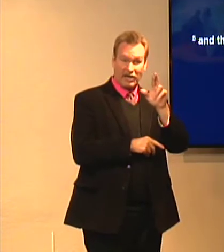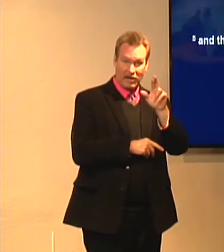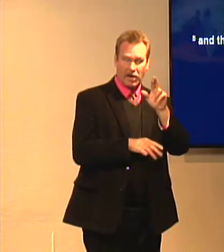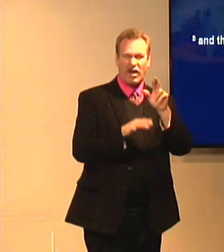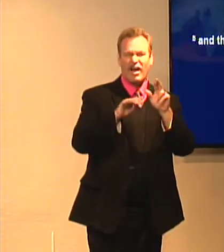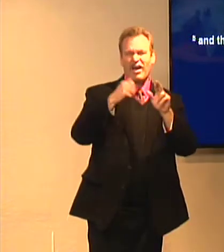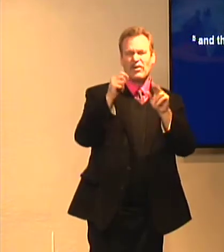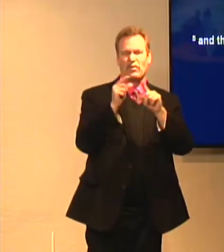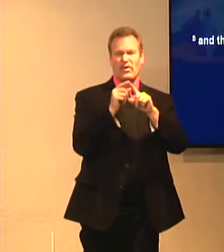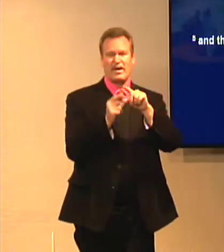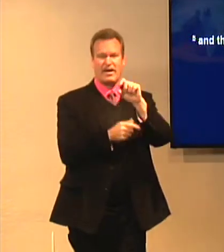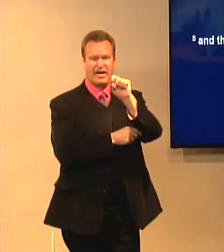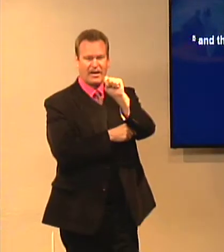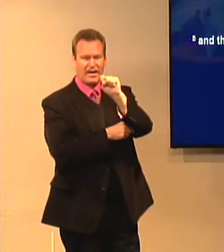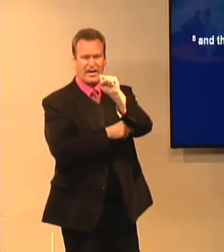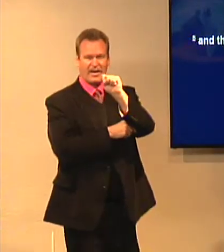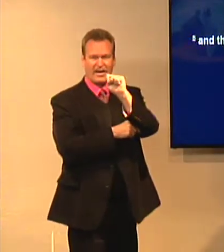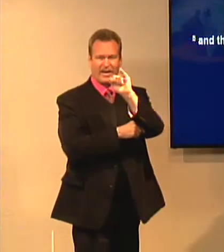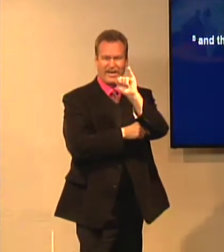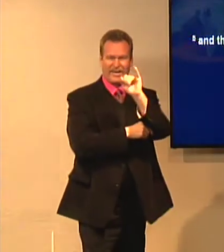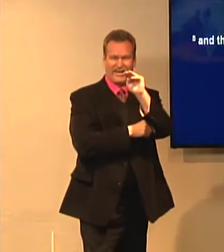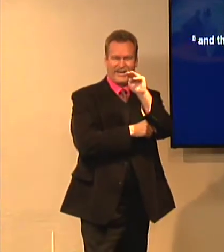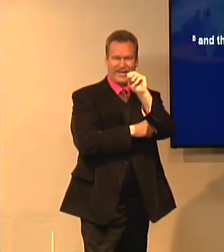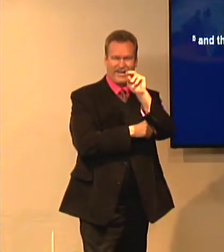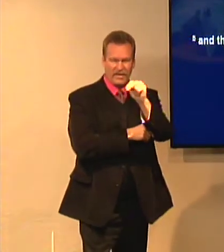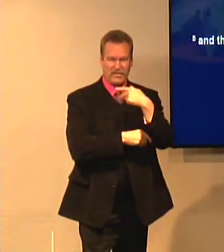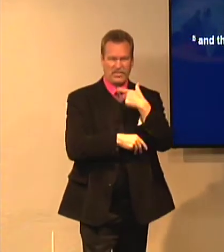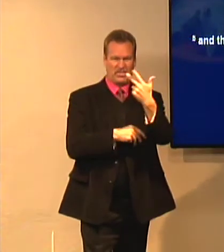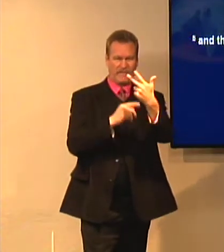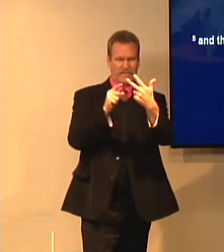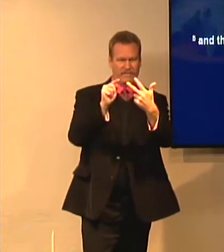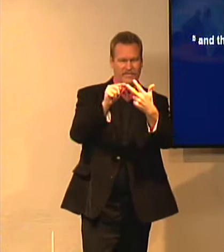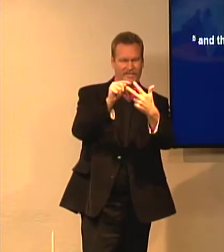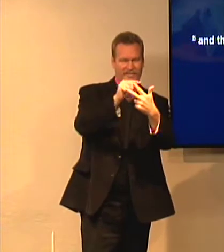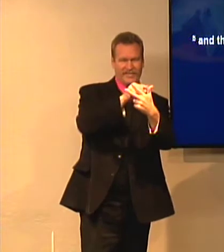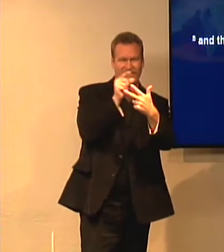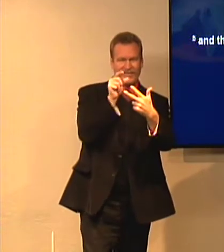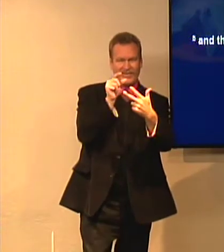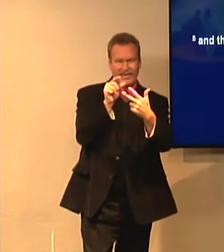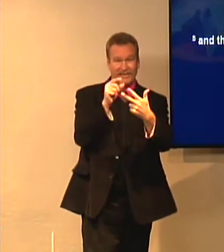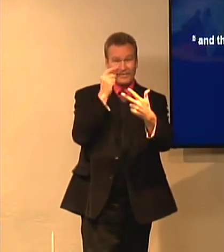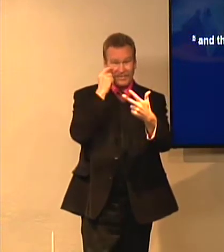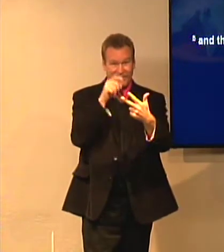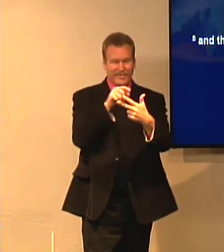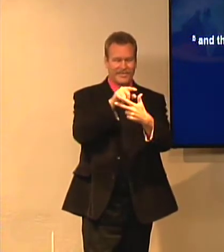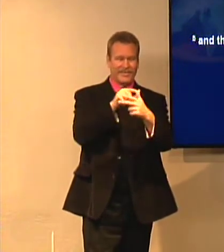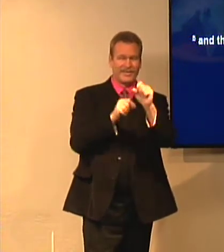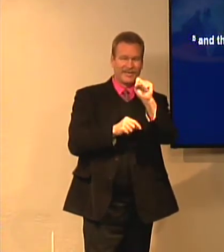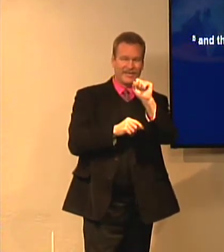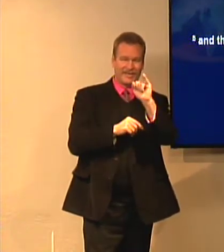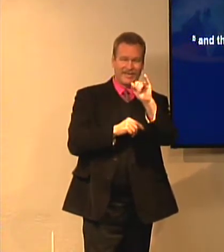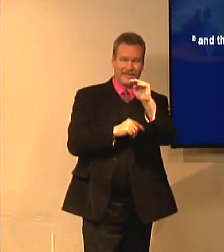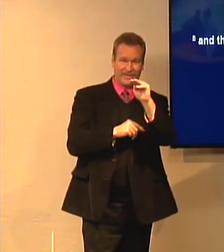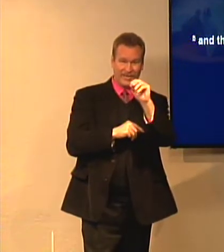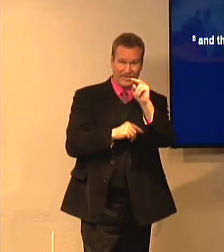Peter, in other words, also, Simon, the three apostles, Simon,